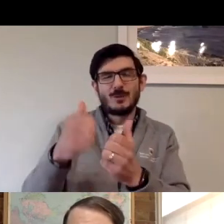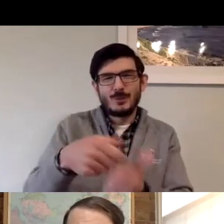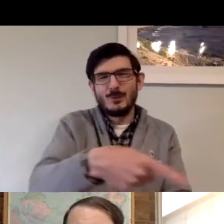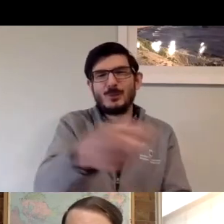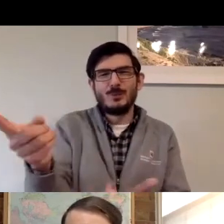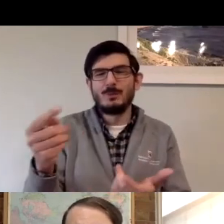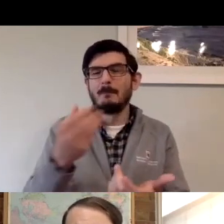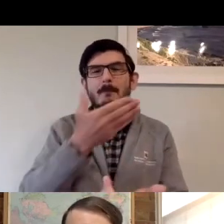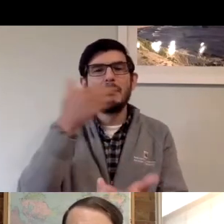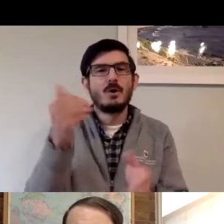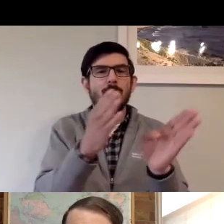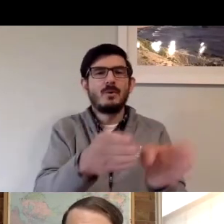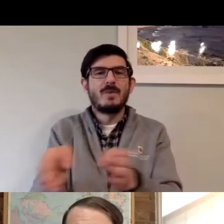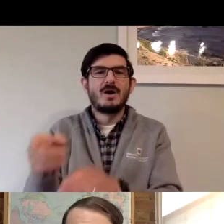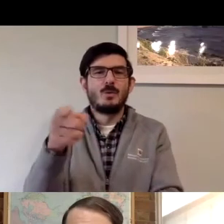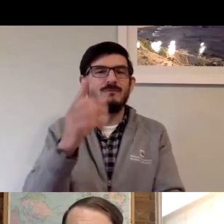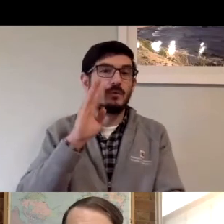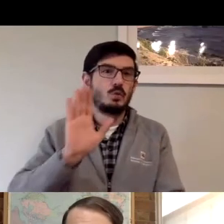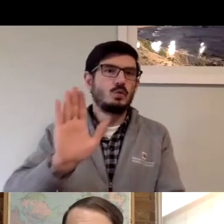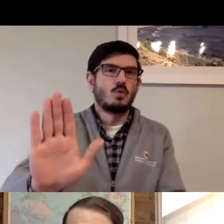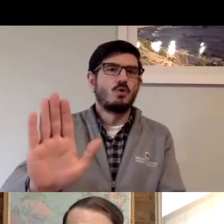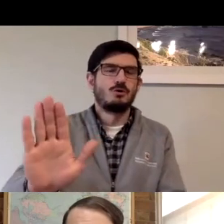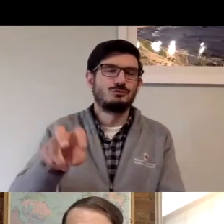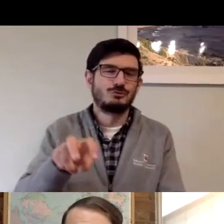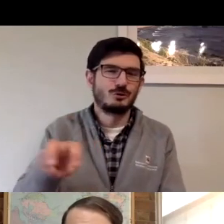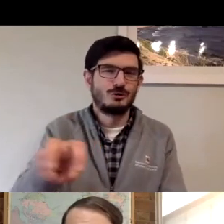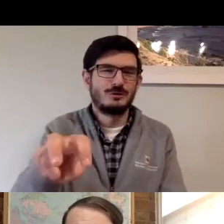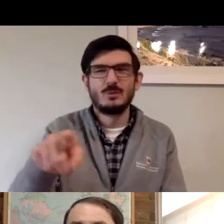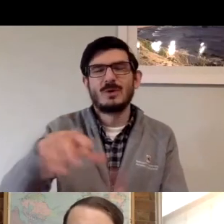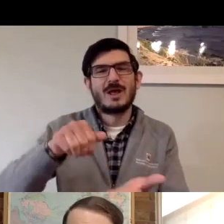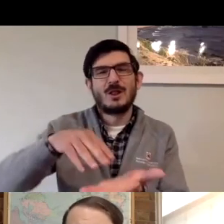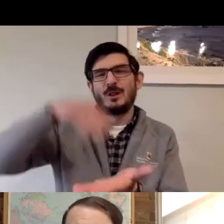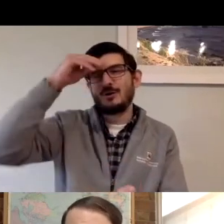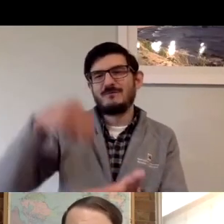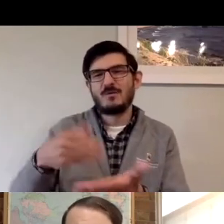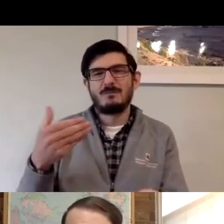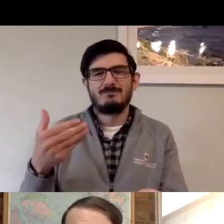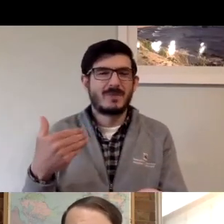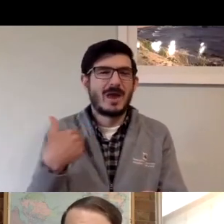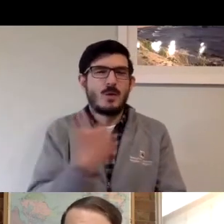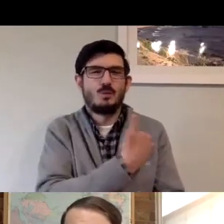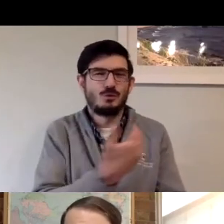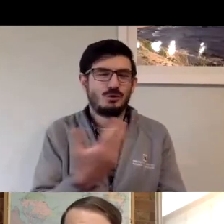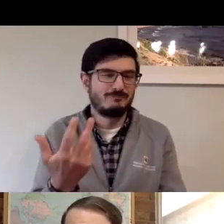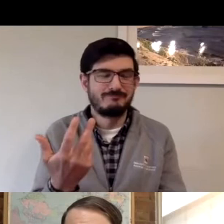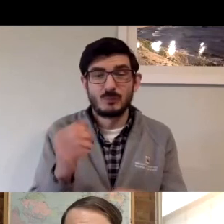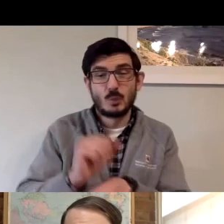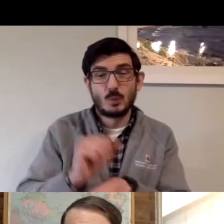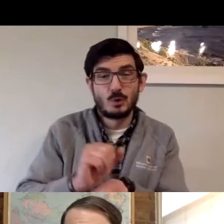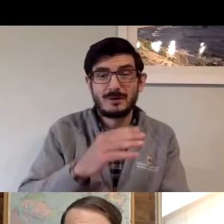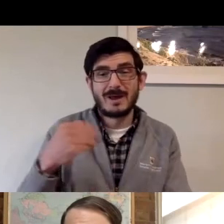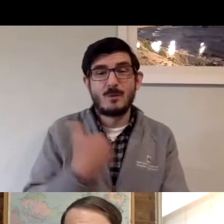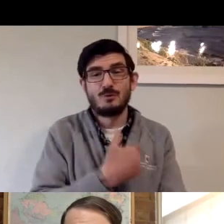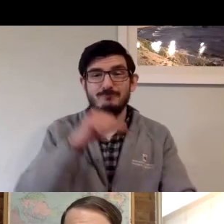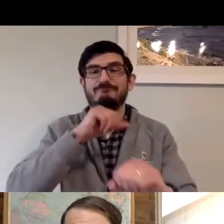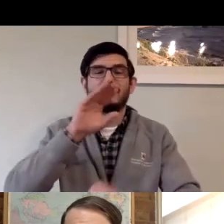peace apps and sharing that information with you, we hope will better prepare you and give you a head start on your journey